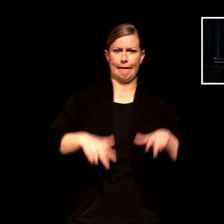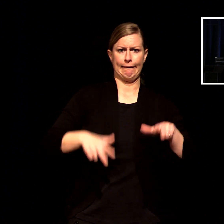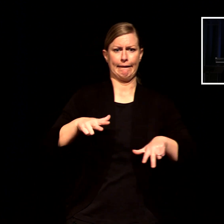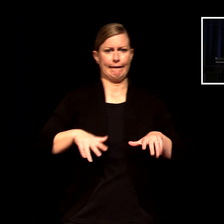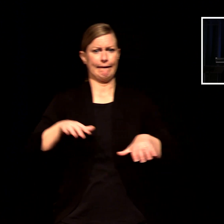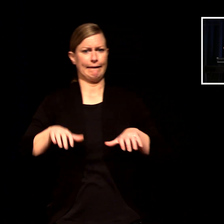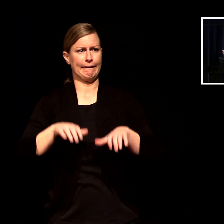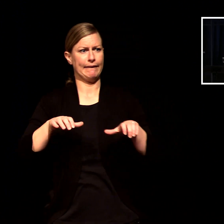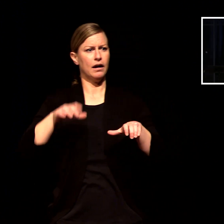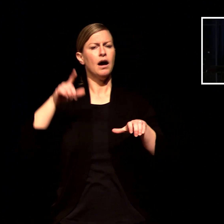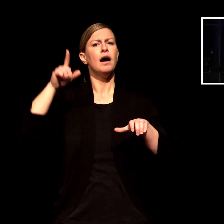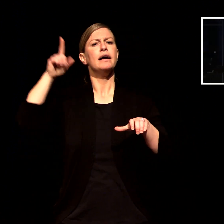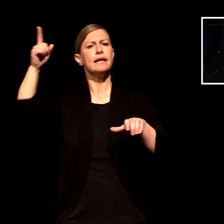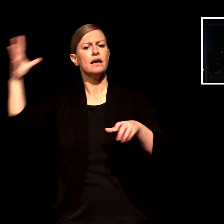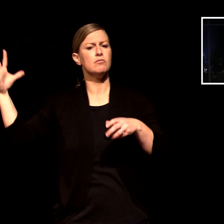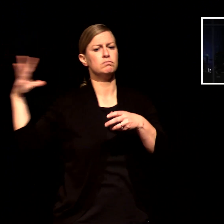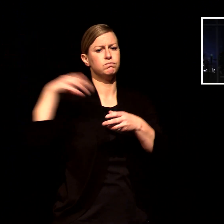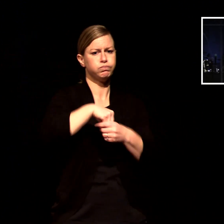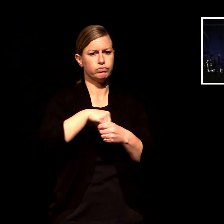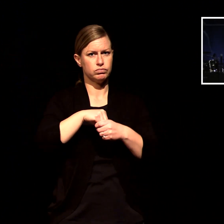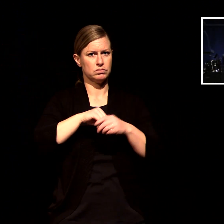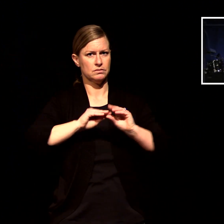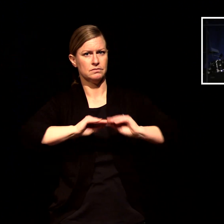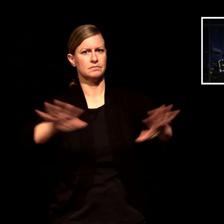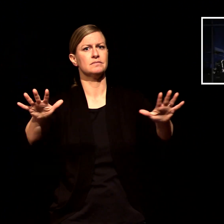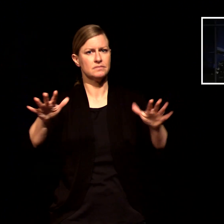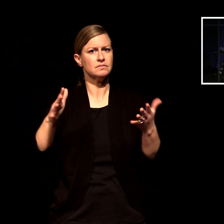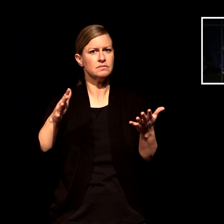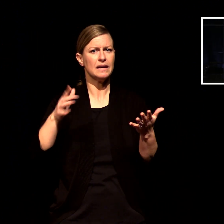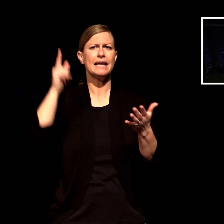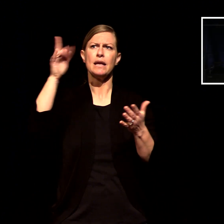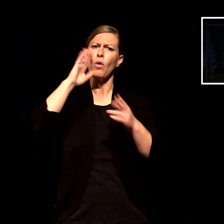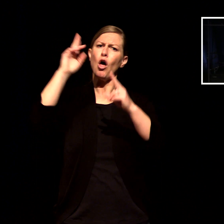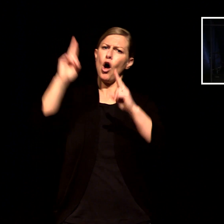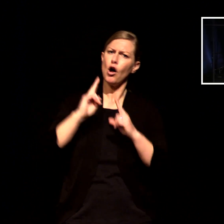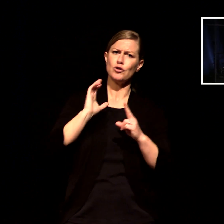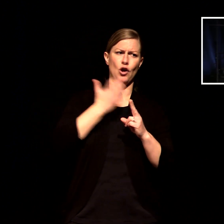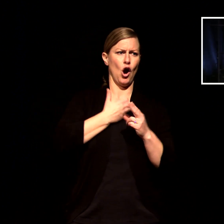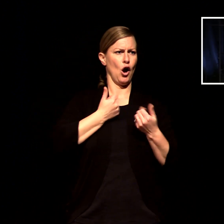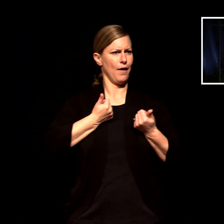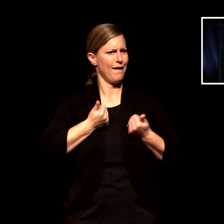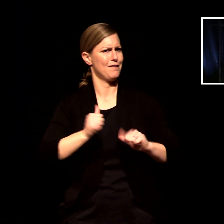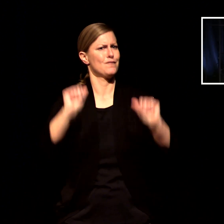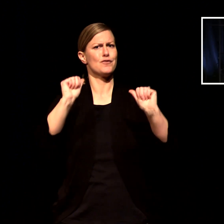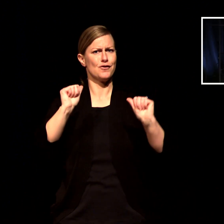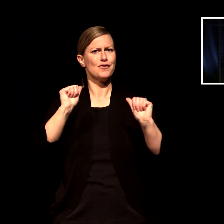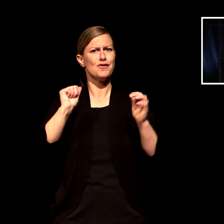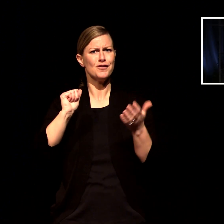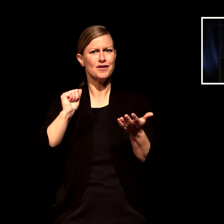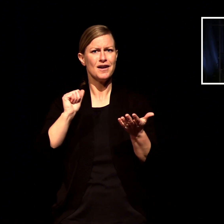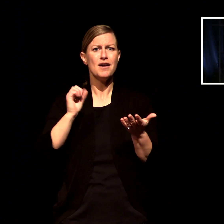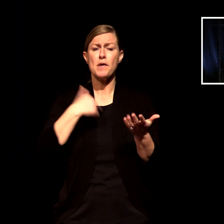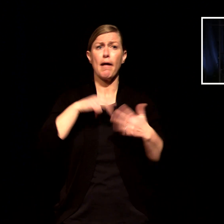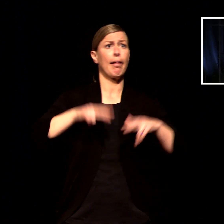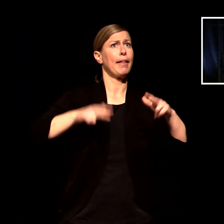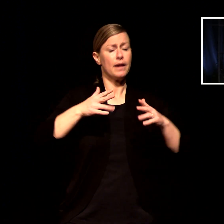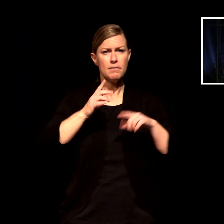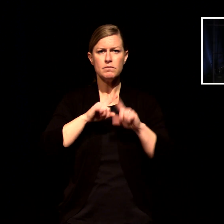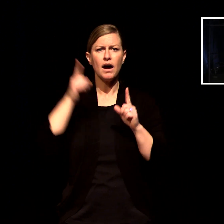he's in charge of the harvest i just finished a biography of amy carmichael she spent her life on mission in india